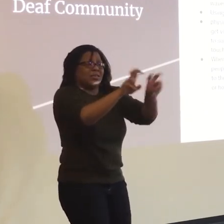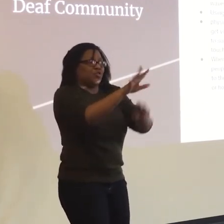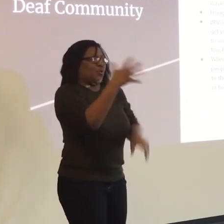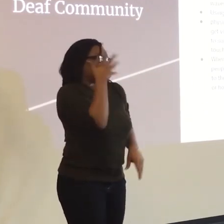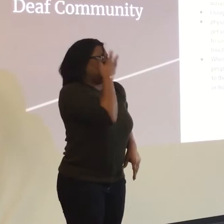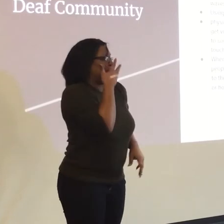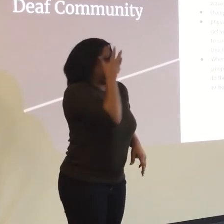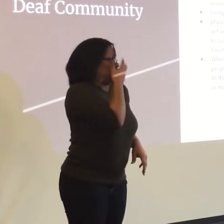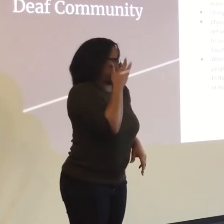not?